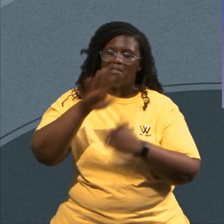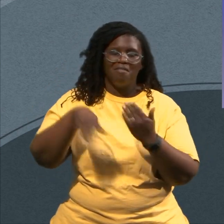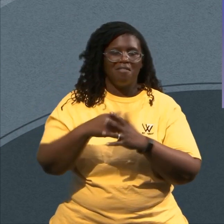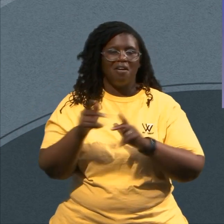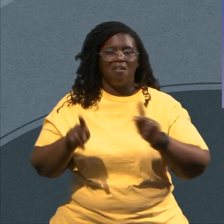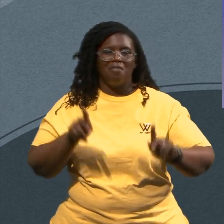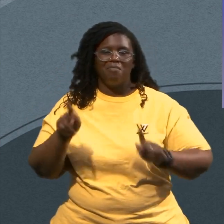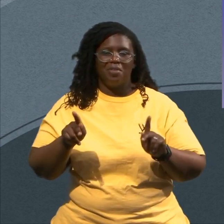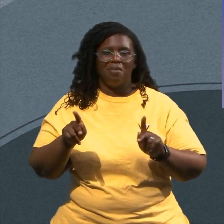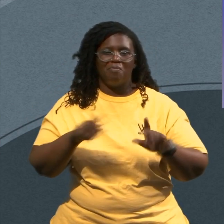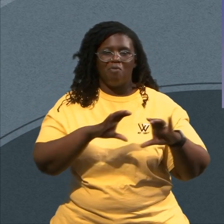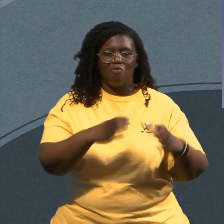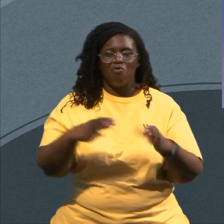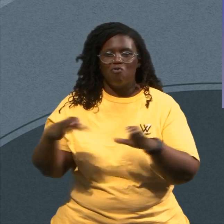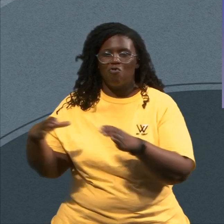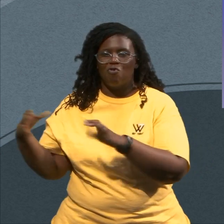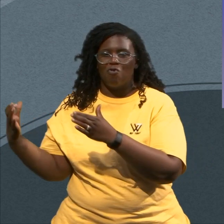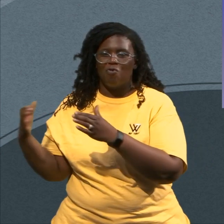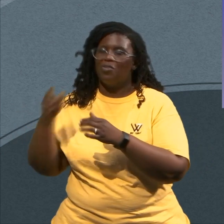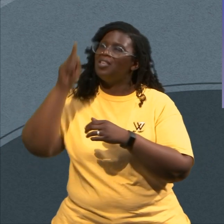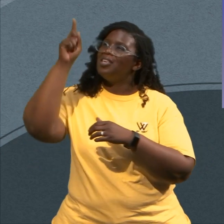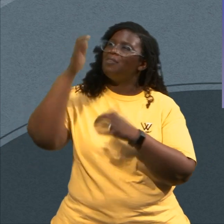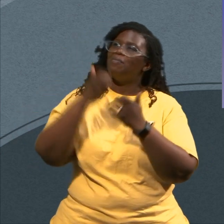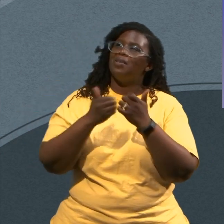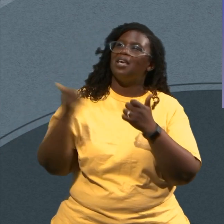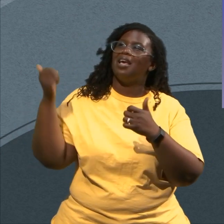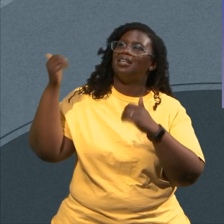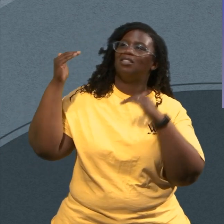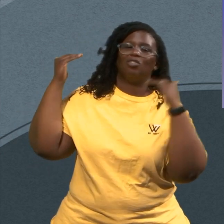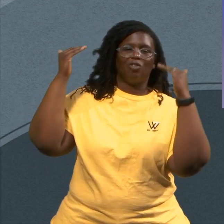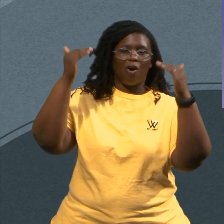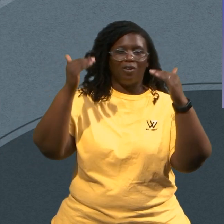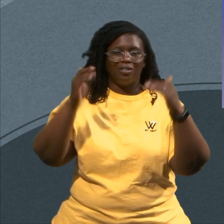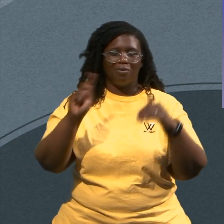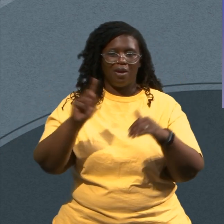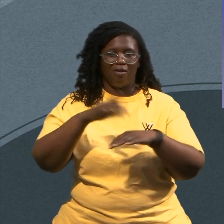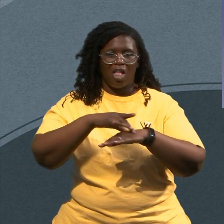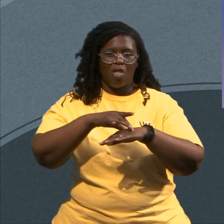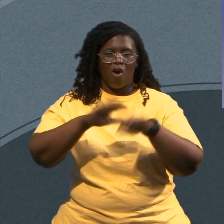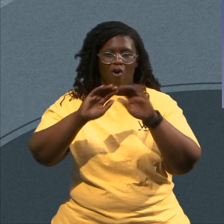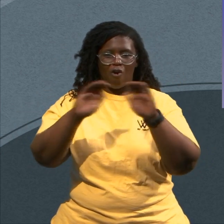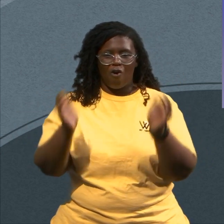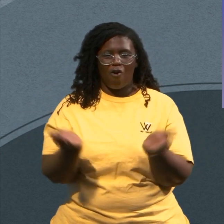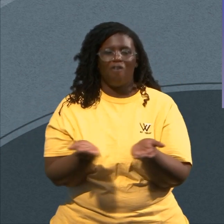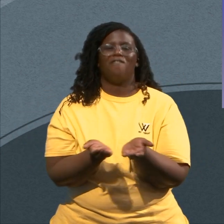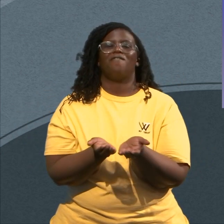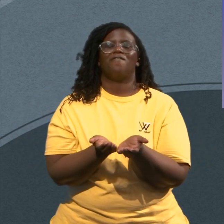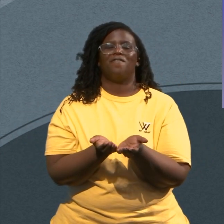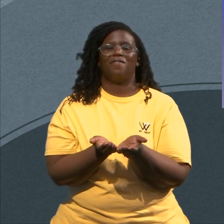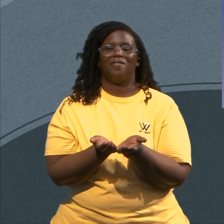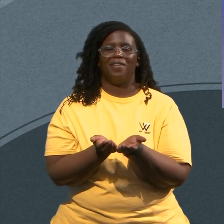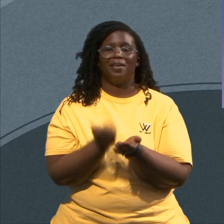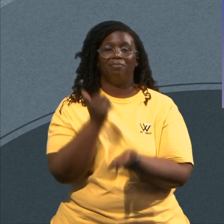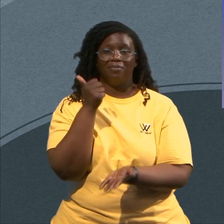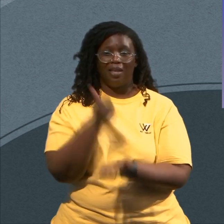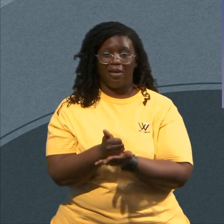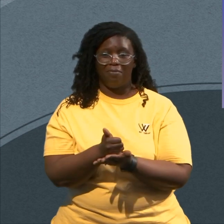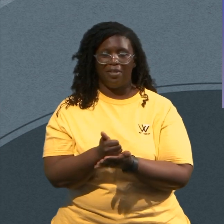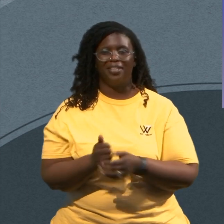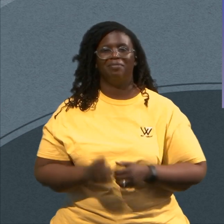be exalted In the earth Say amen if you can You can have your seats Get comfortable I want to preach on